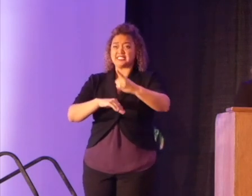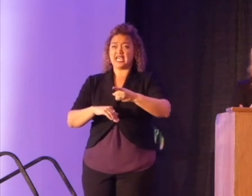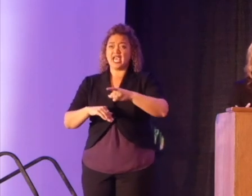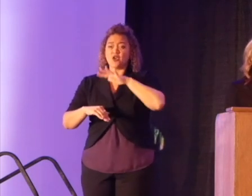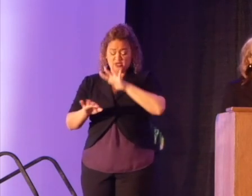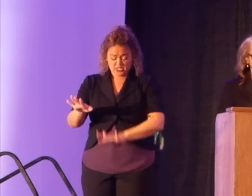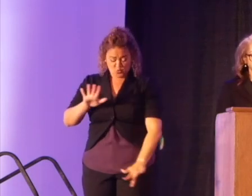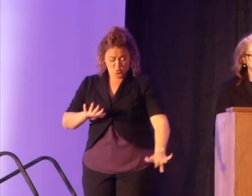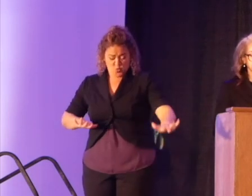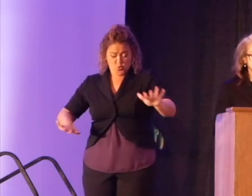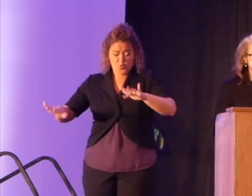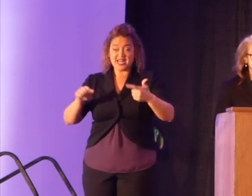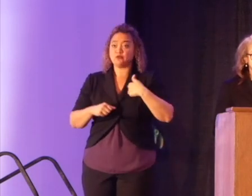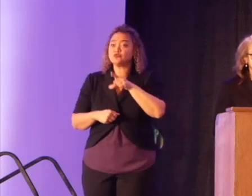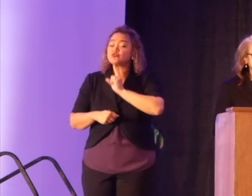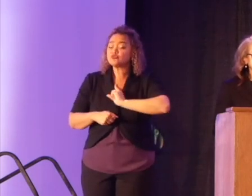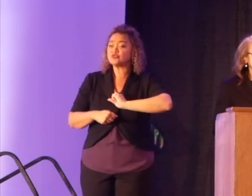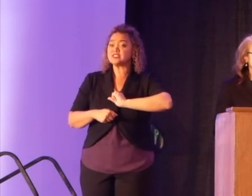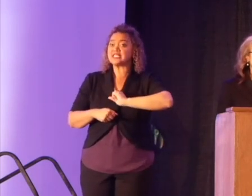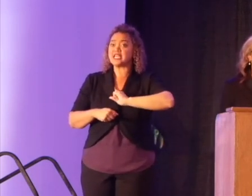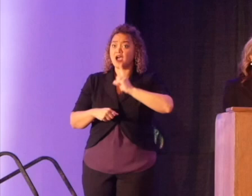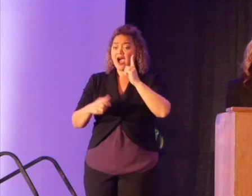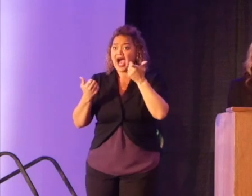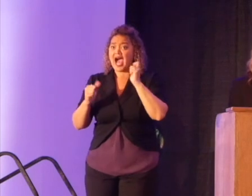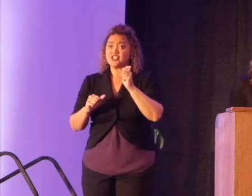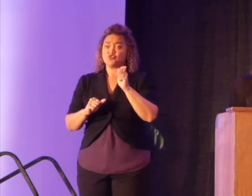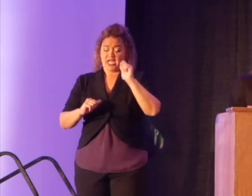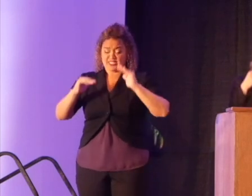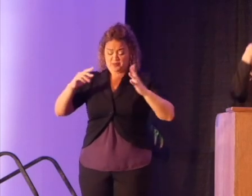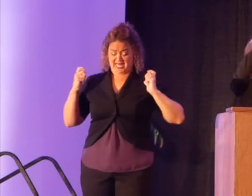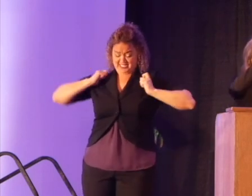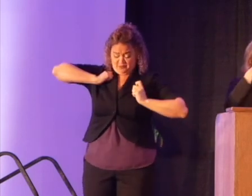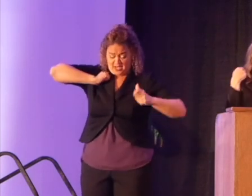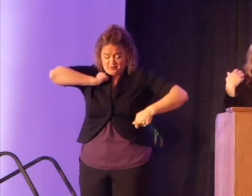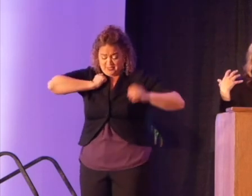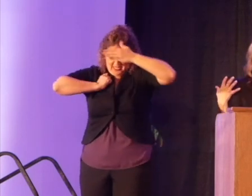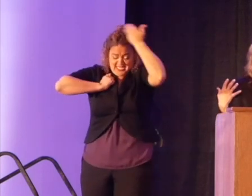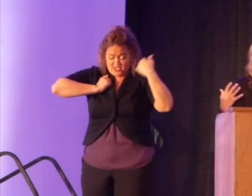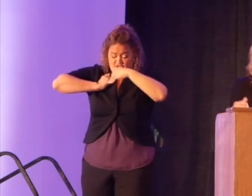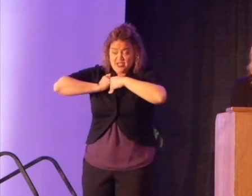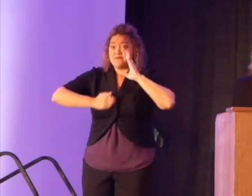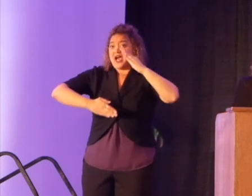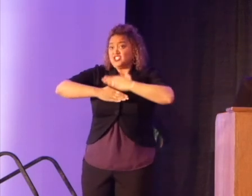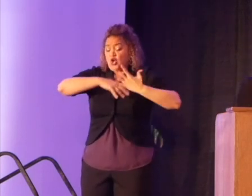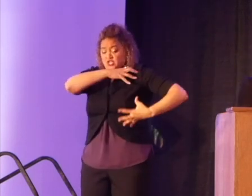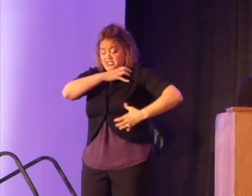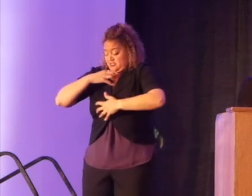everywhere, my incredible thirst. frantically trying to balance my bag, my hijab, and my daughter.